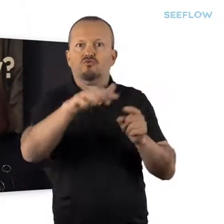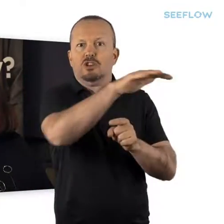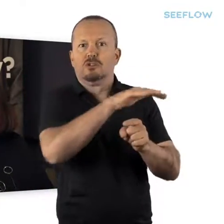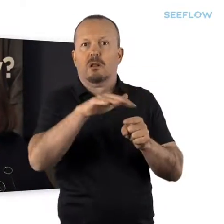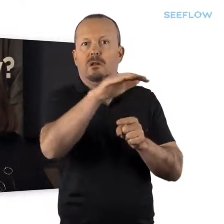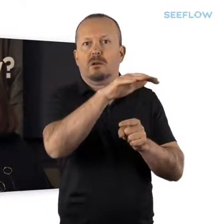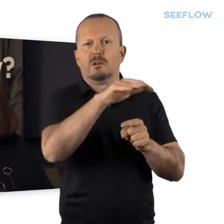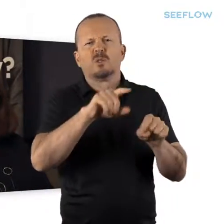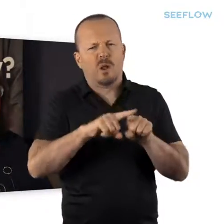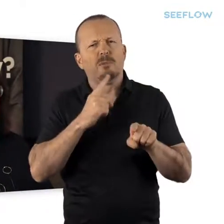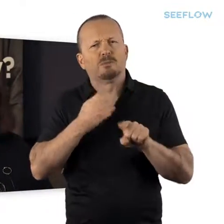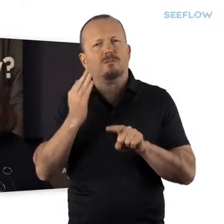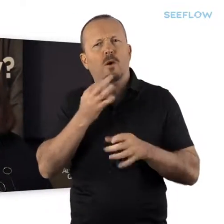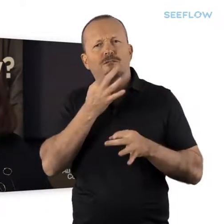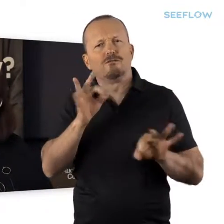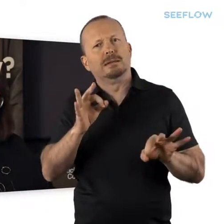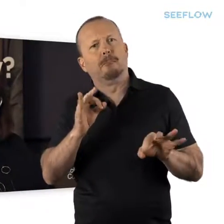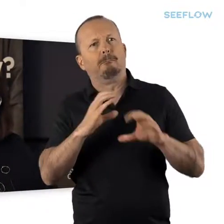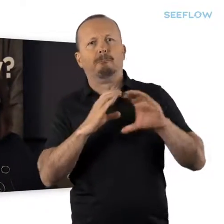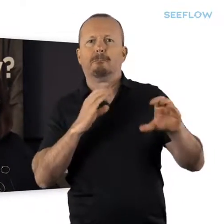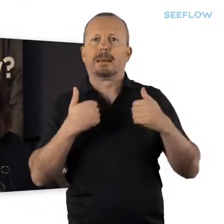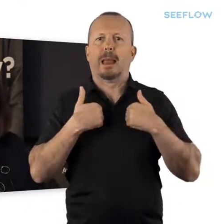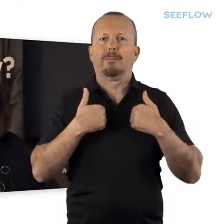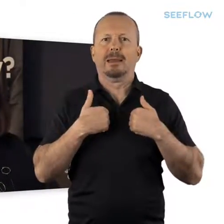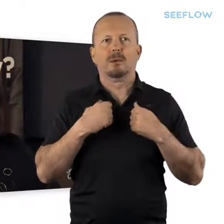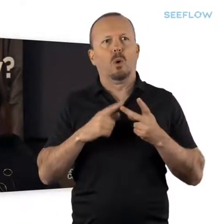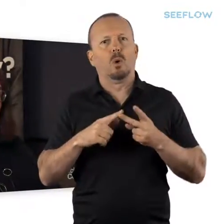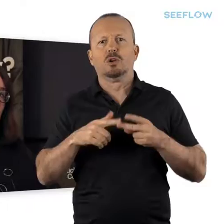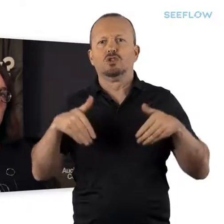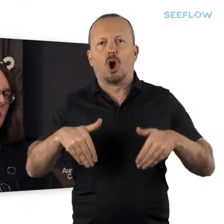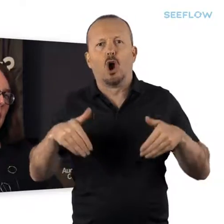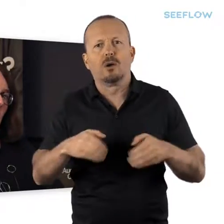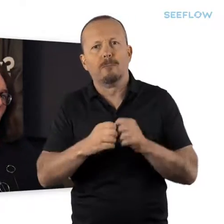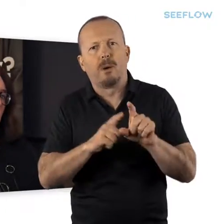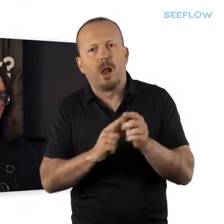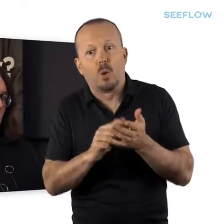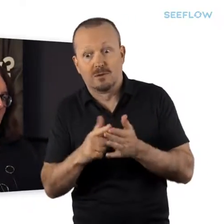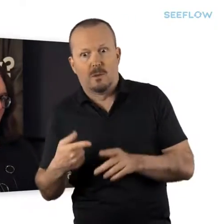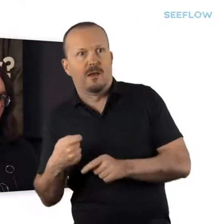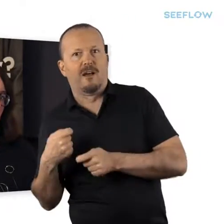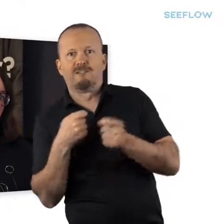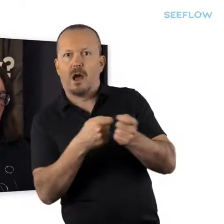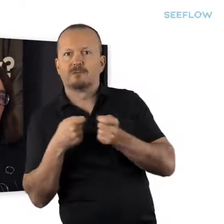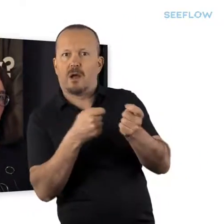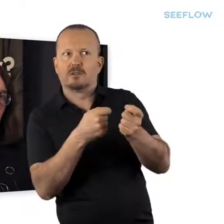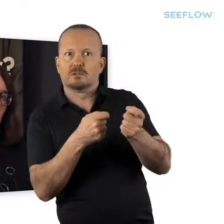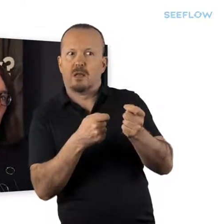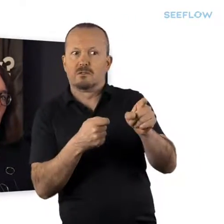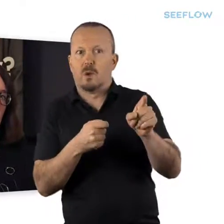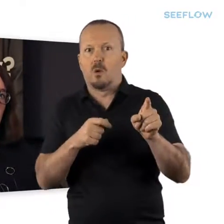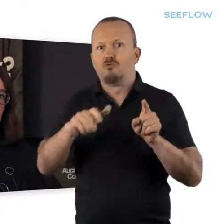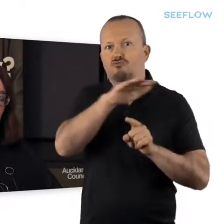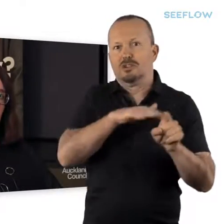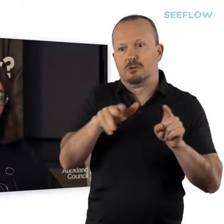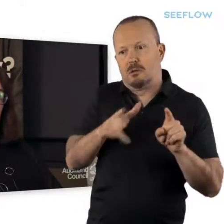So, again, things like freedom, camping, dog, by-laws, etc. One of the key responsibilities of local